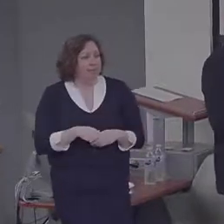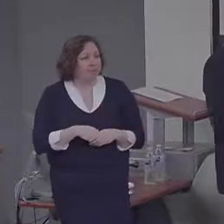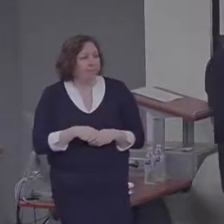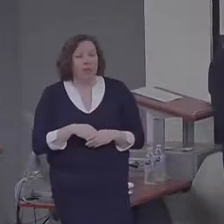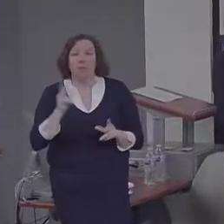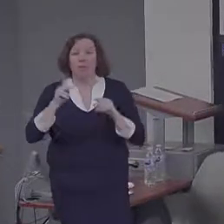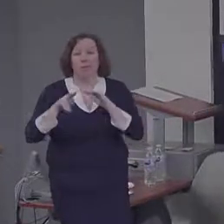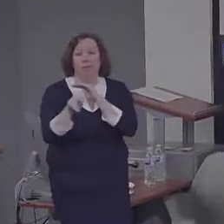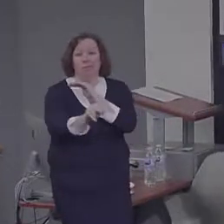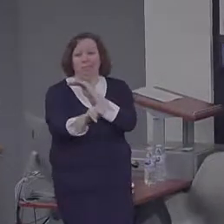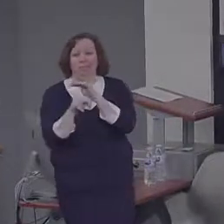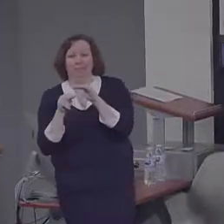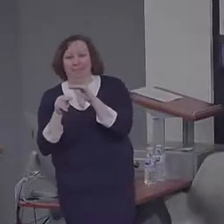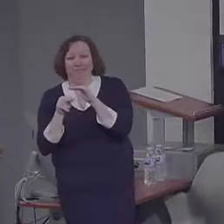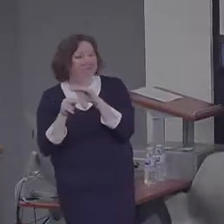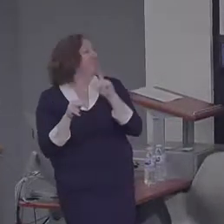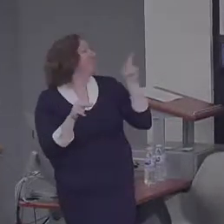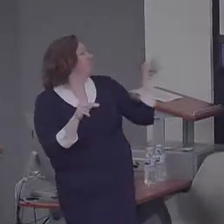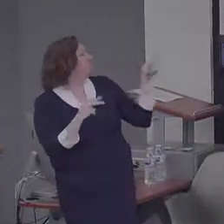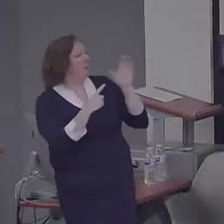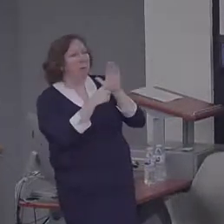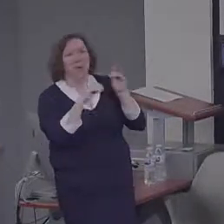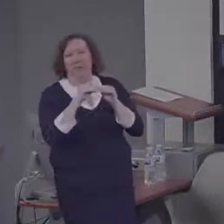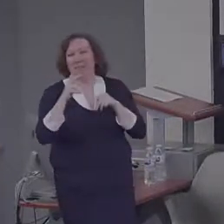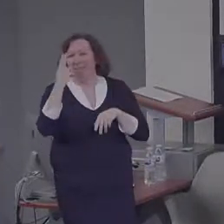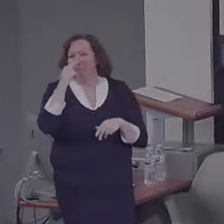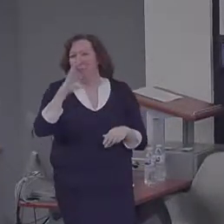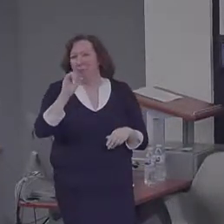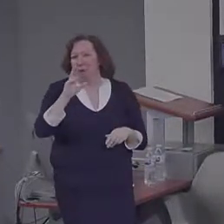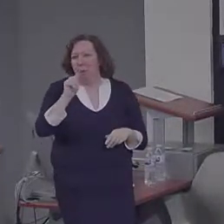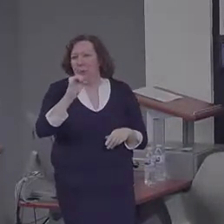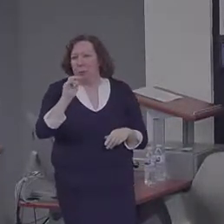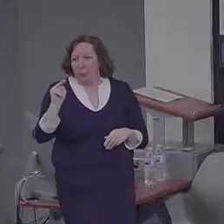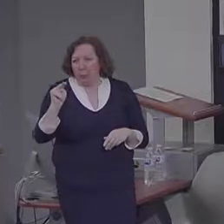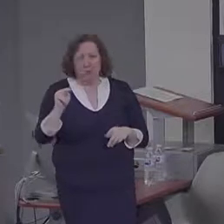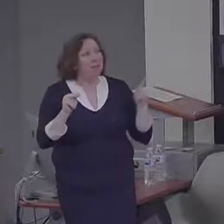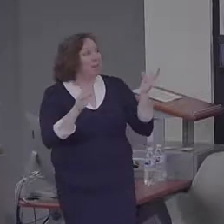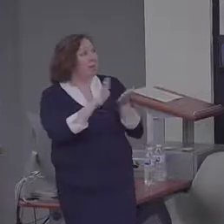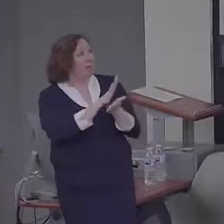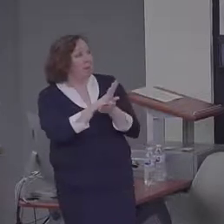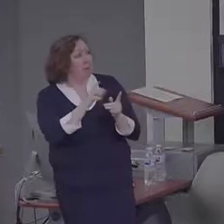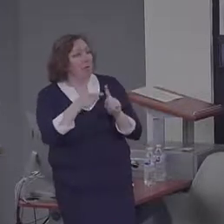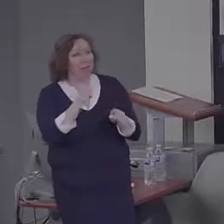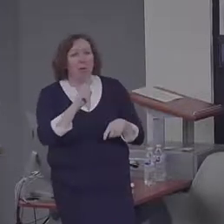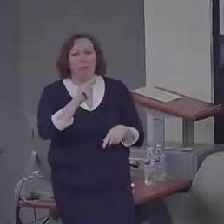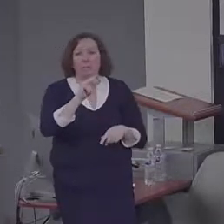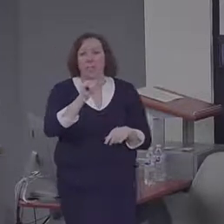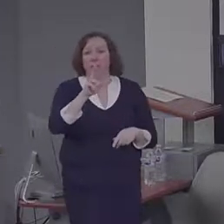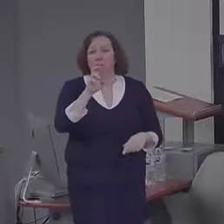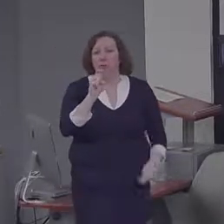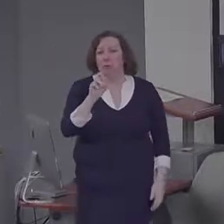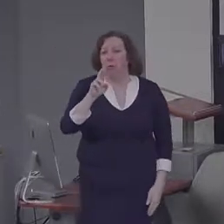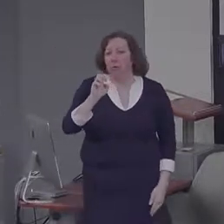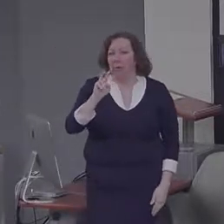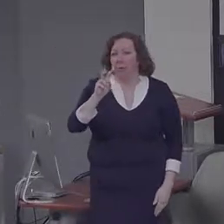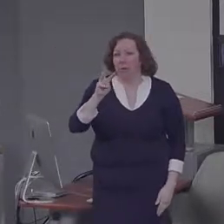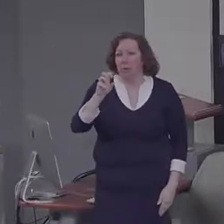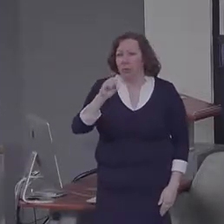cartoon from a paper we wrote in Nature Reviews Neuroscience in 2007. They're in the scanner, they're given a